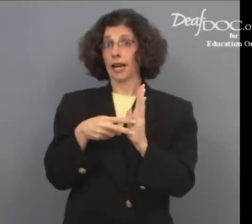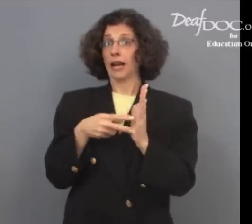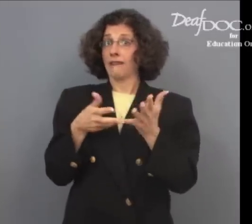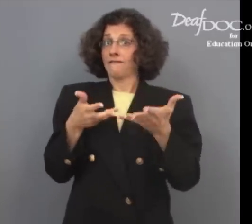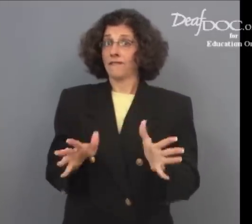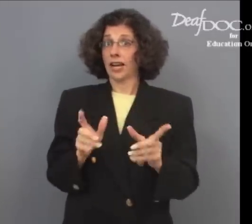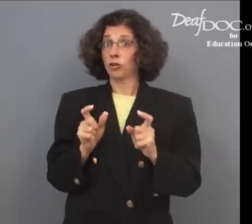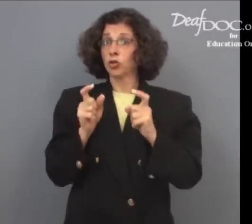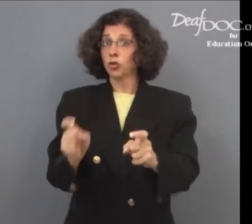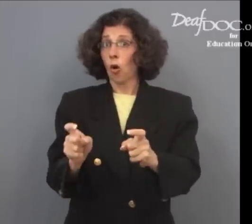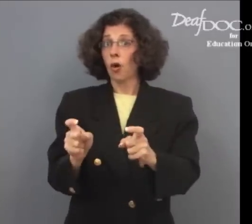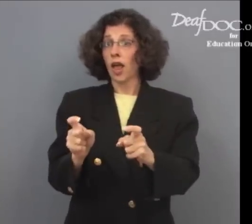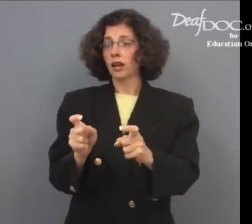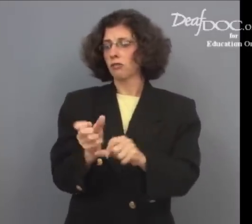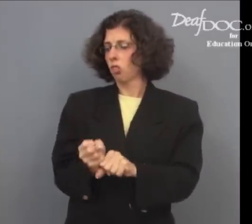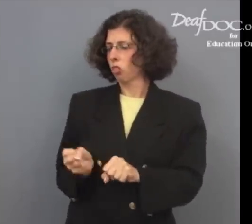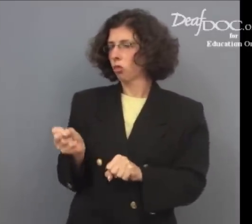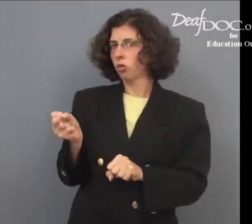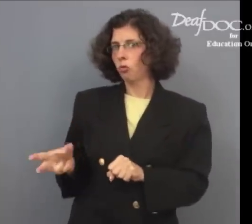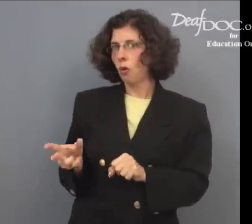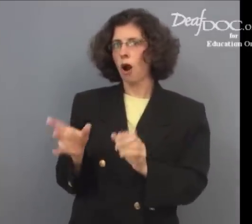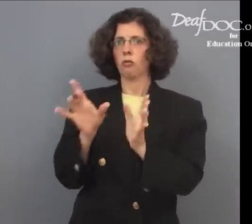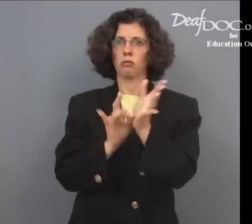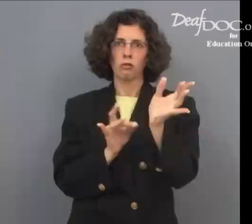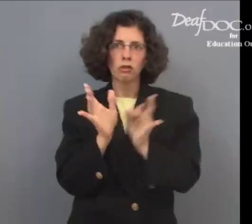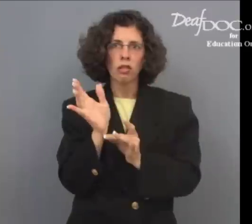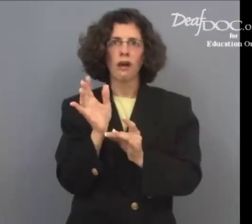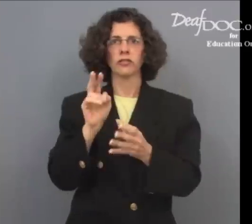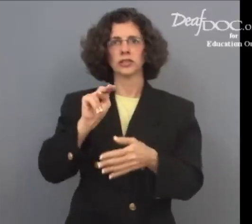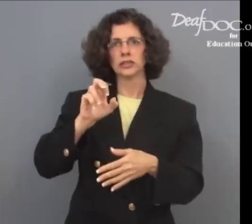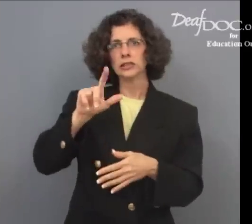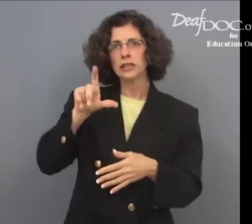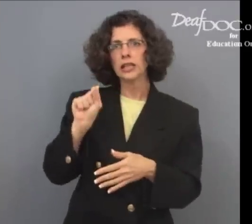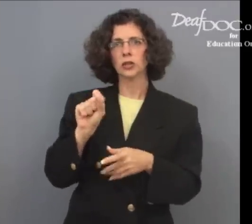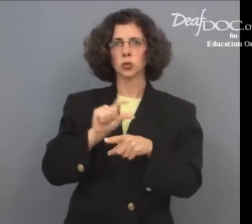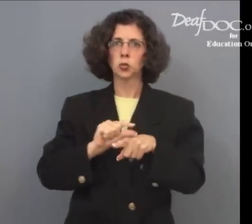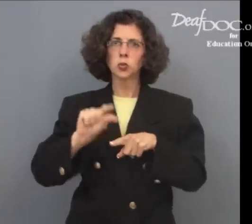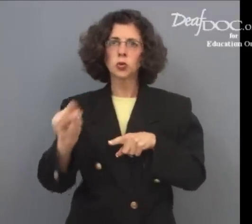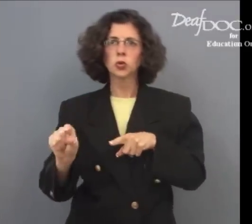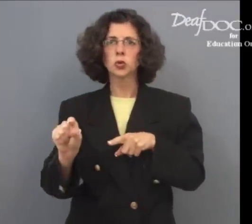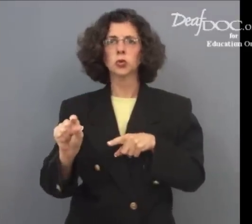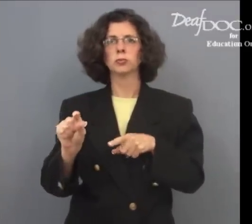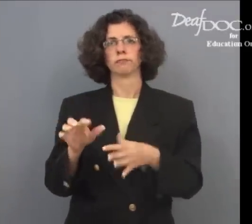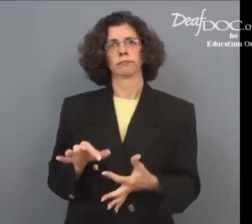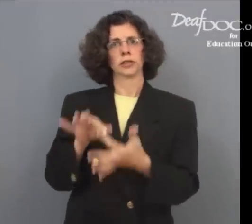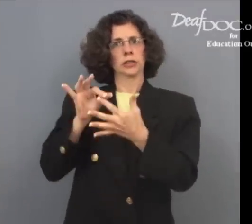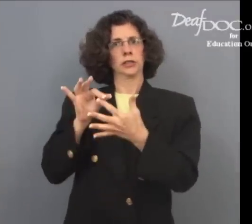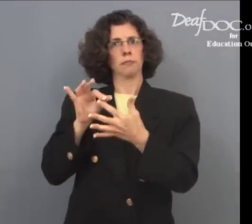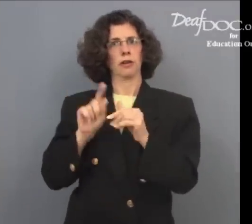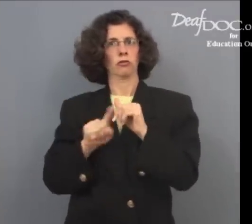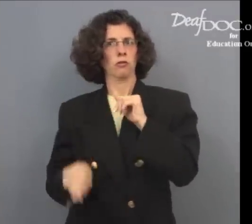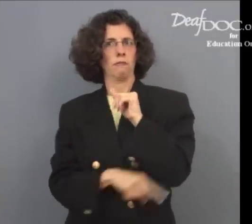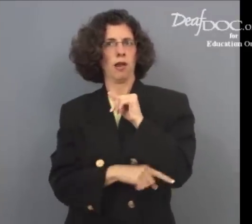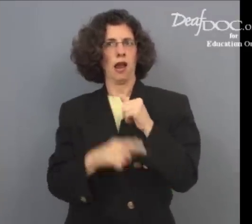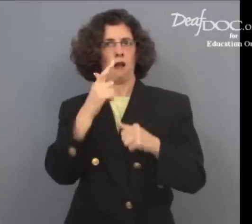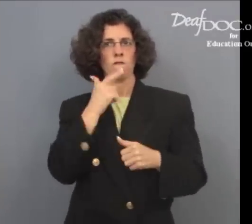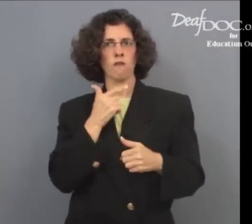When you are finished donating, all the needles, gloves, and equipment are thrown out into a special